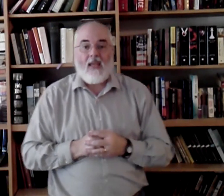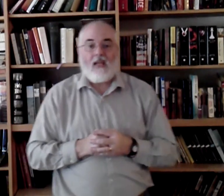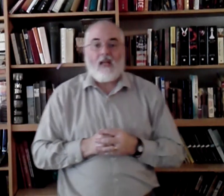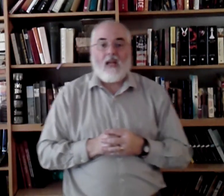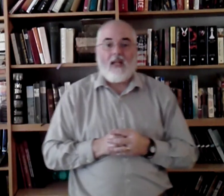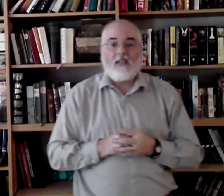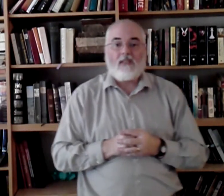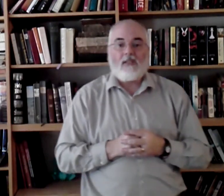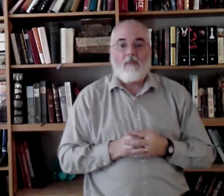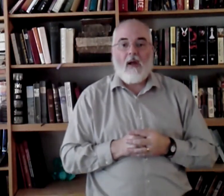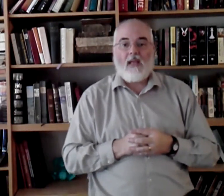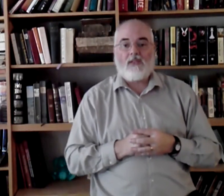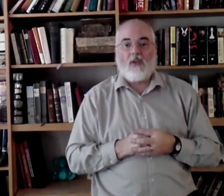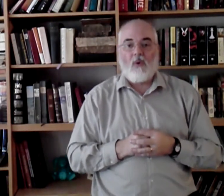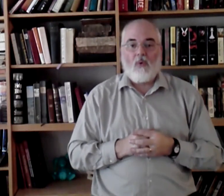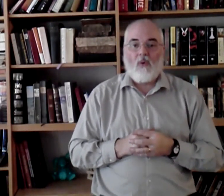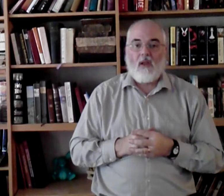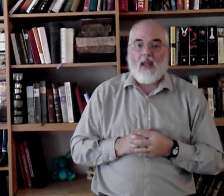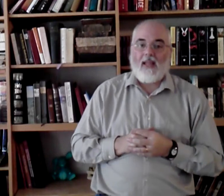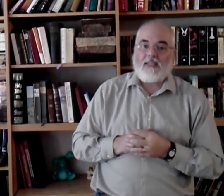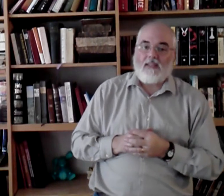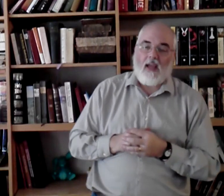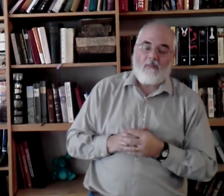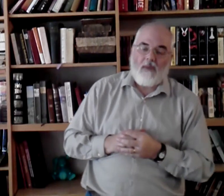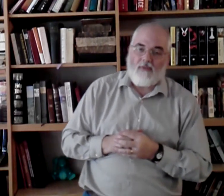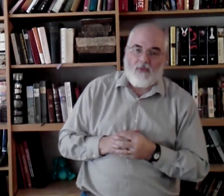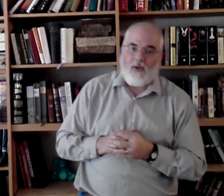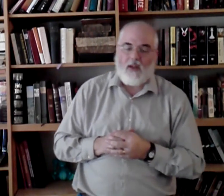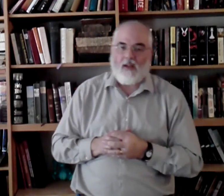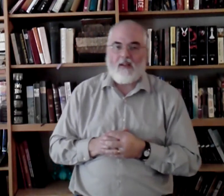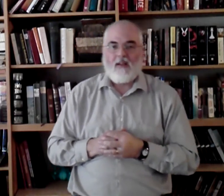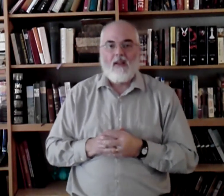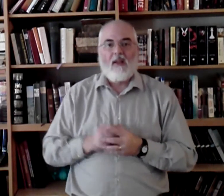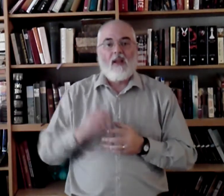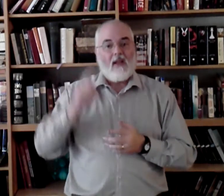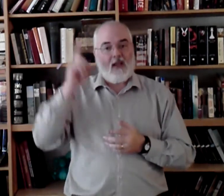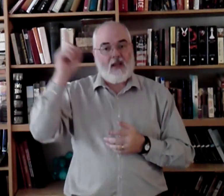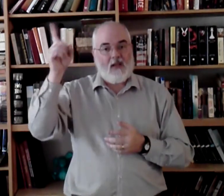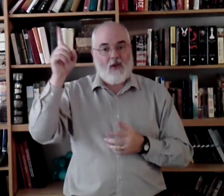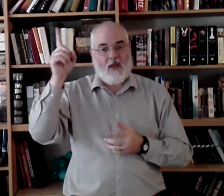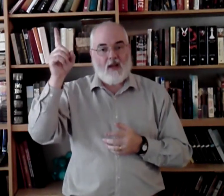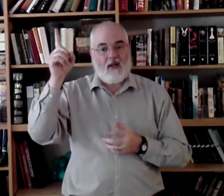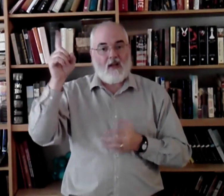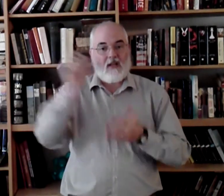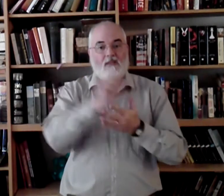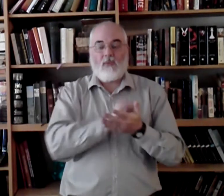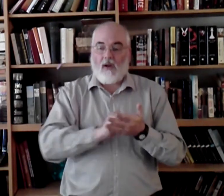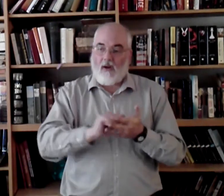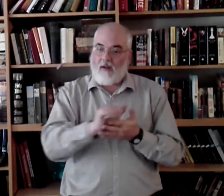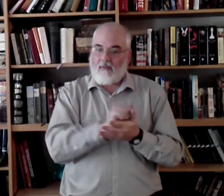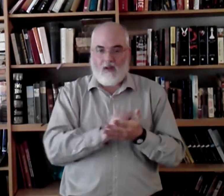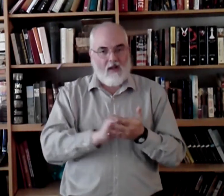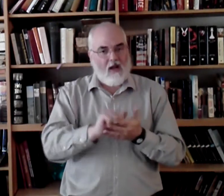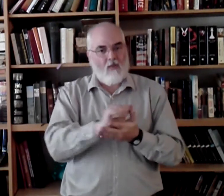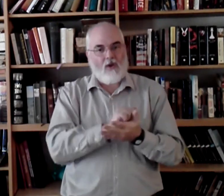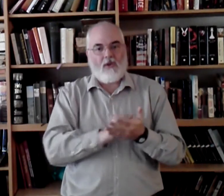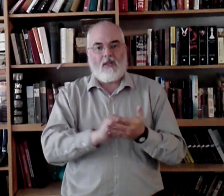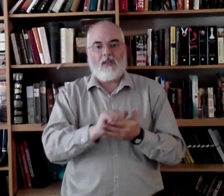He cleansed my soul and set me free. He, know that. Cleanse. We already, cleaning like washing dishes.